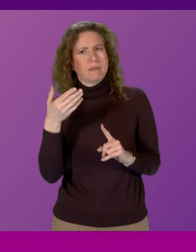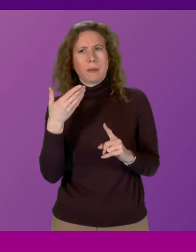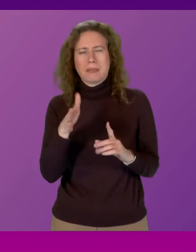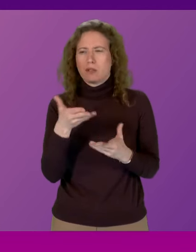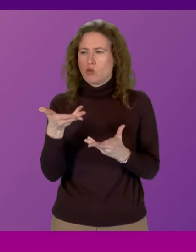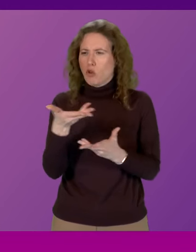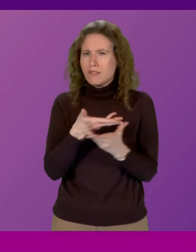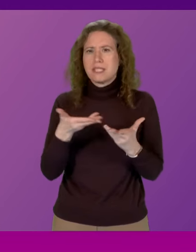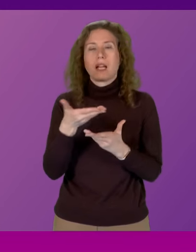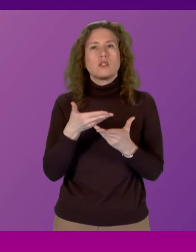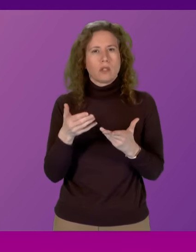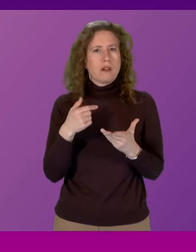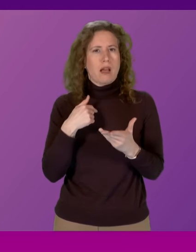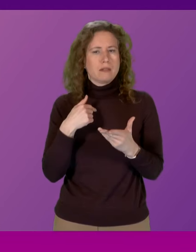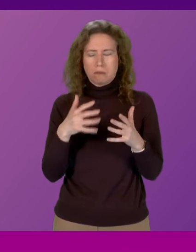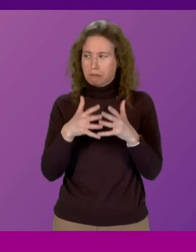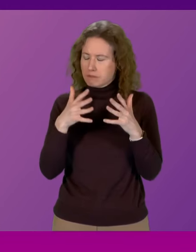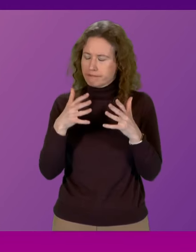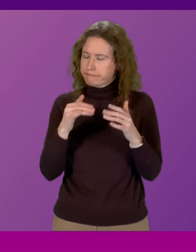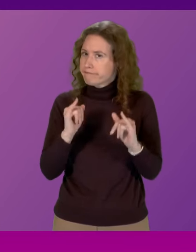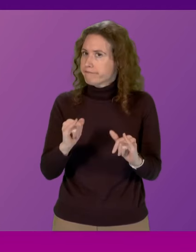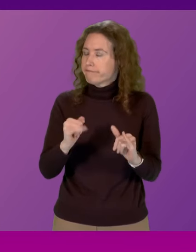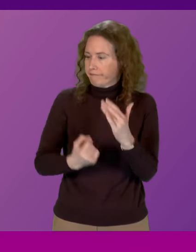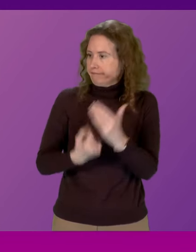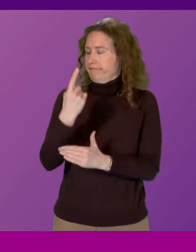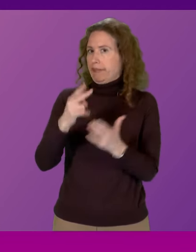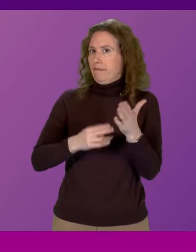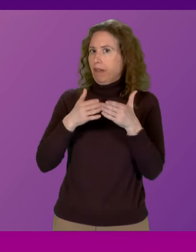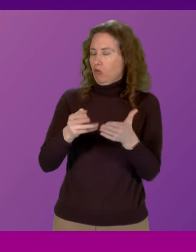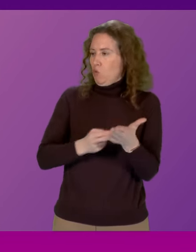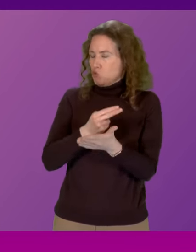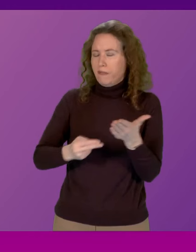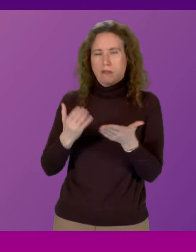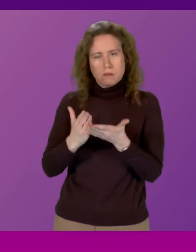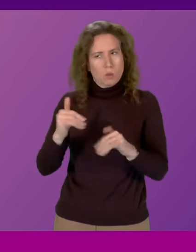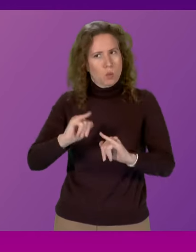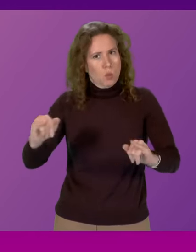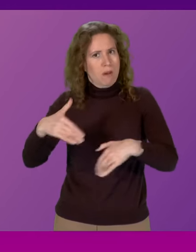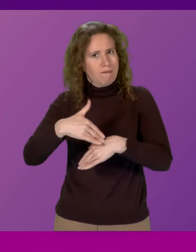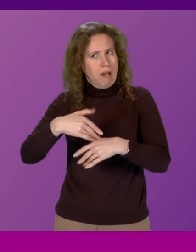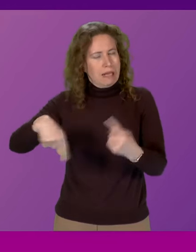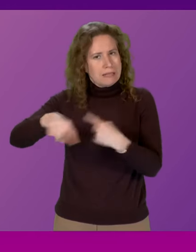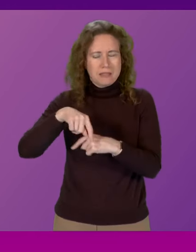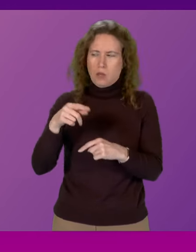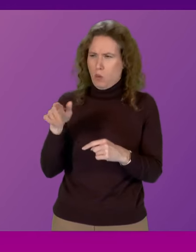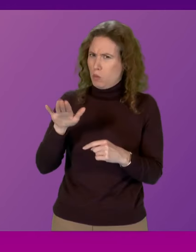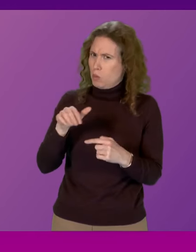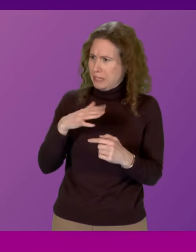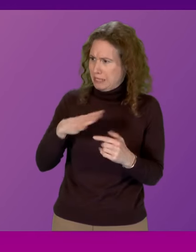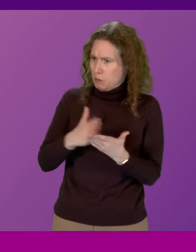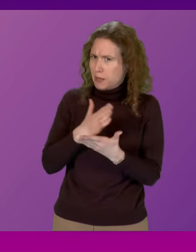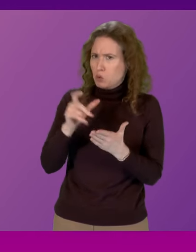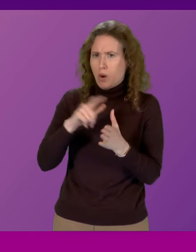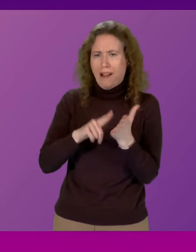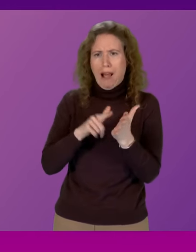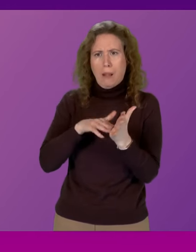the severe impact that disruption has regrettably had and the best thing we can do is ensure for CalMAC to ensure that disruption does not